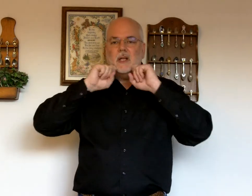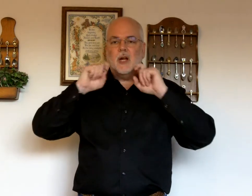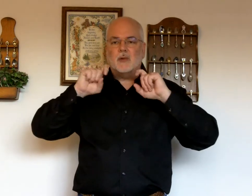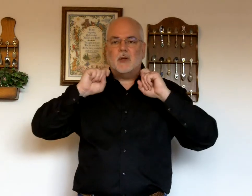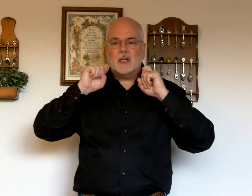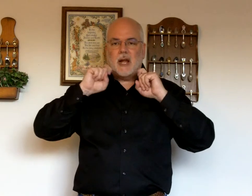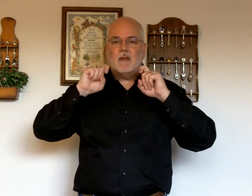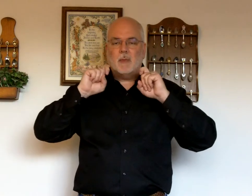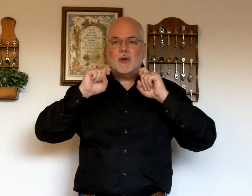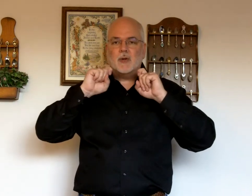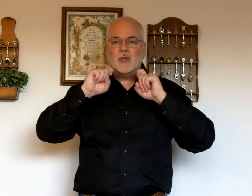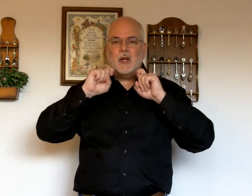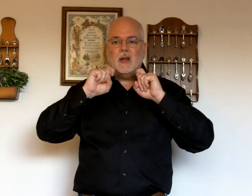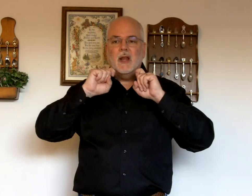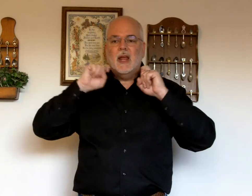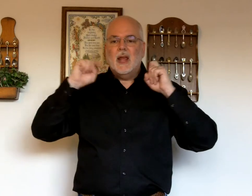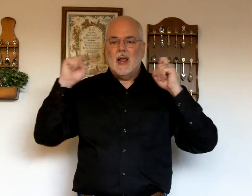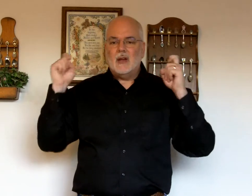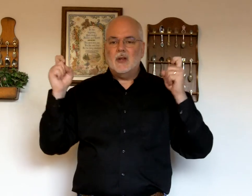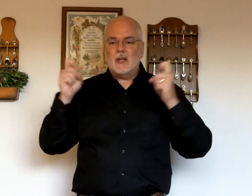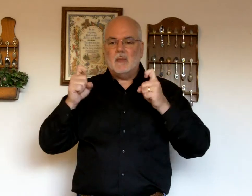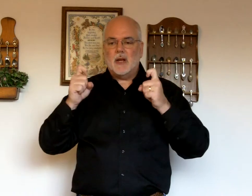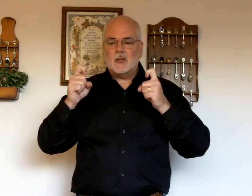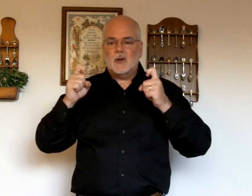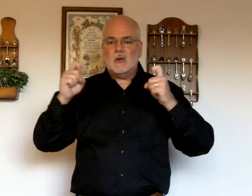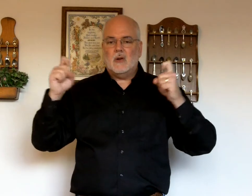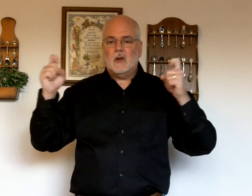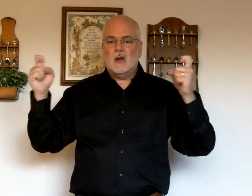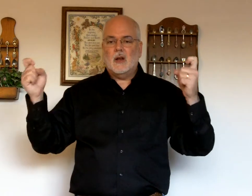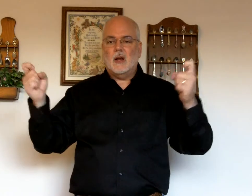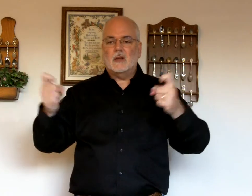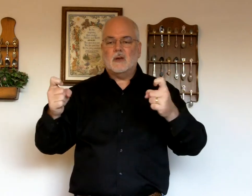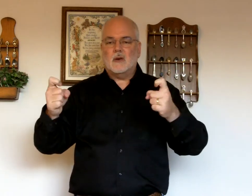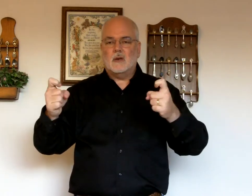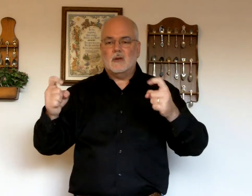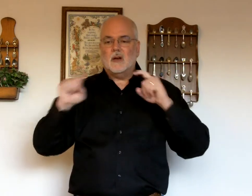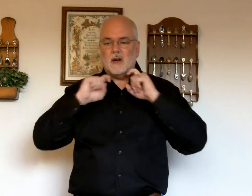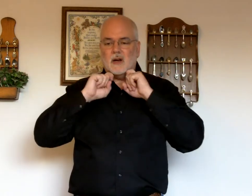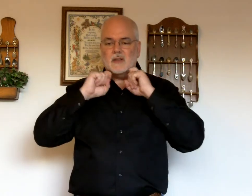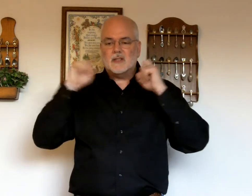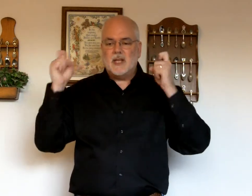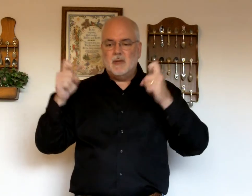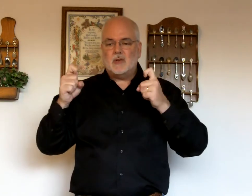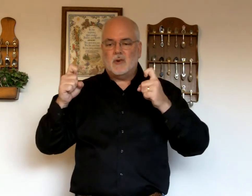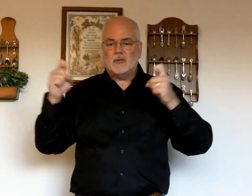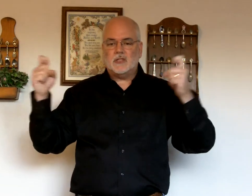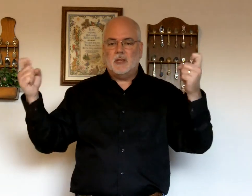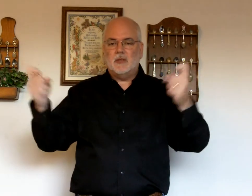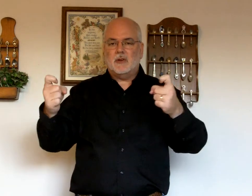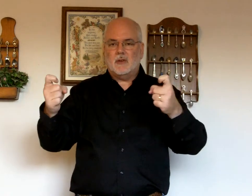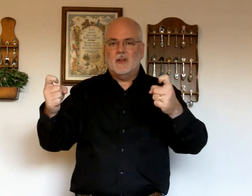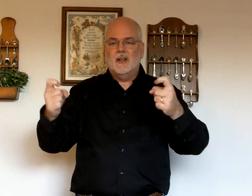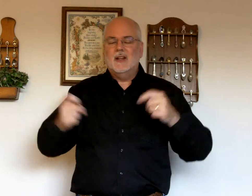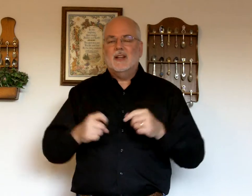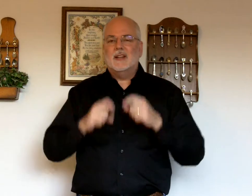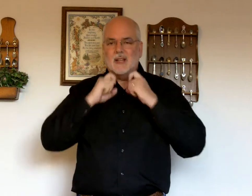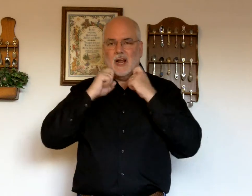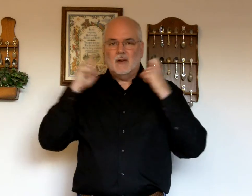touch. But you kind of up here at your chin. And you just kind of make a circle. And a circle. Or, semi-circle. Semi-circle. However,